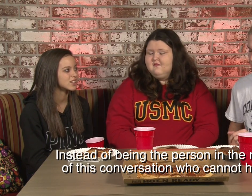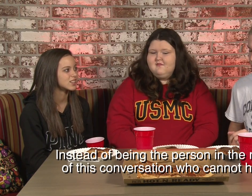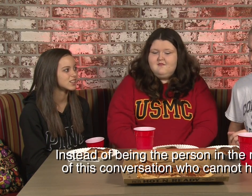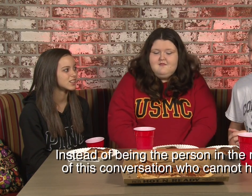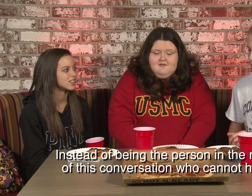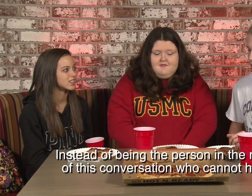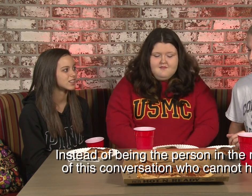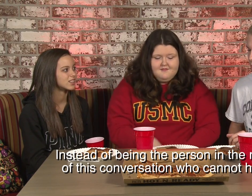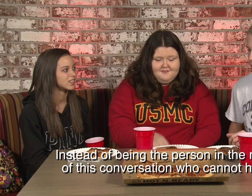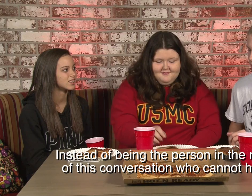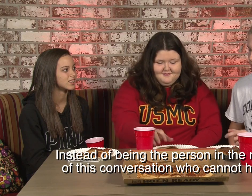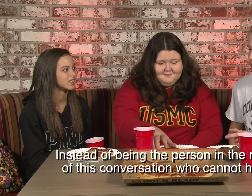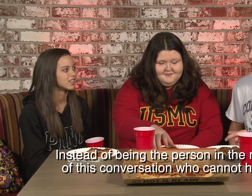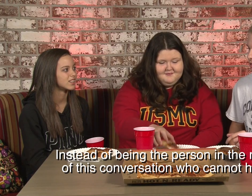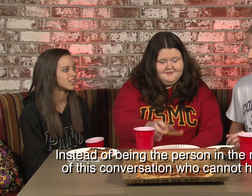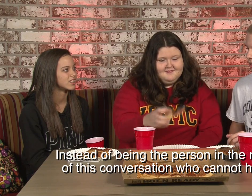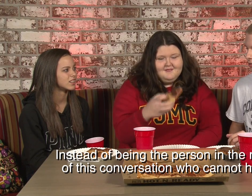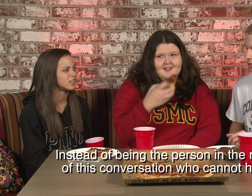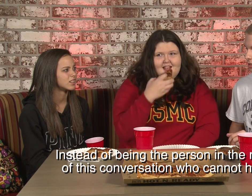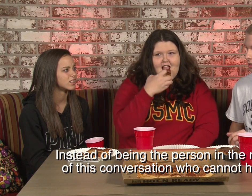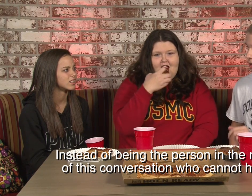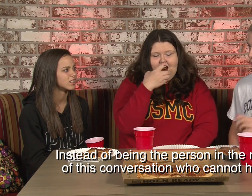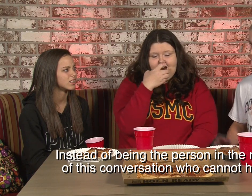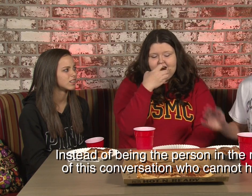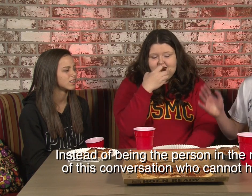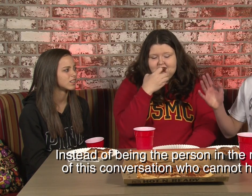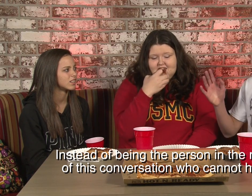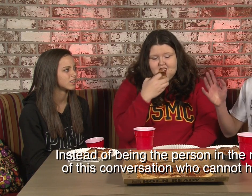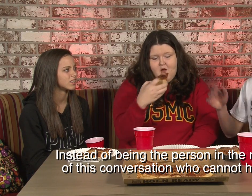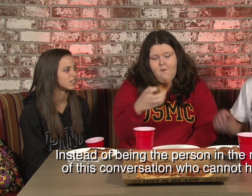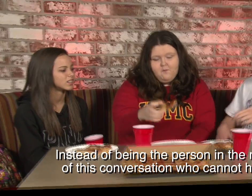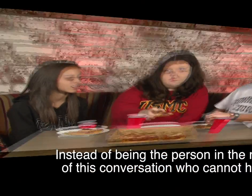aspirin for a headache. Then he got called down to the office. Apparently that's dealing drugs now.